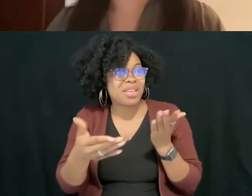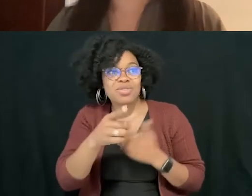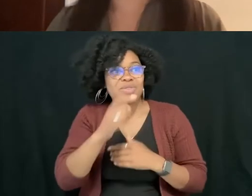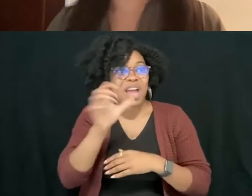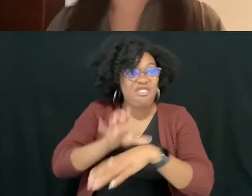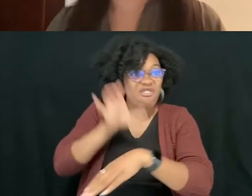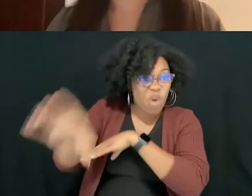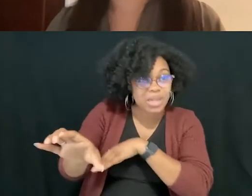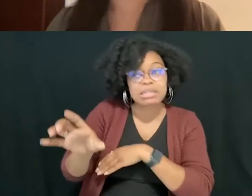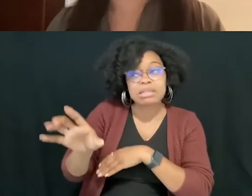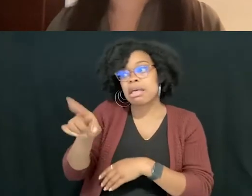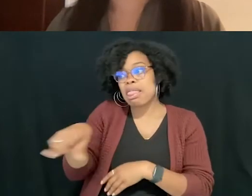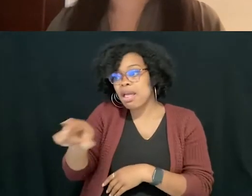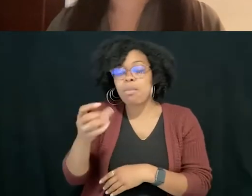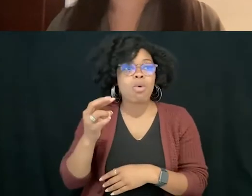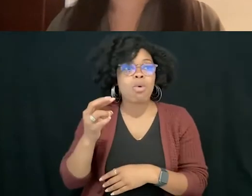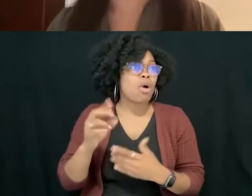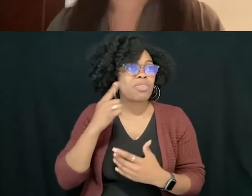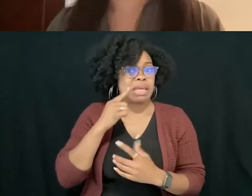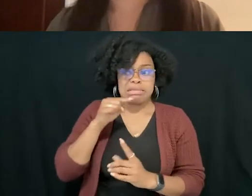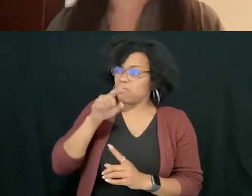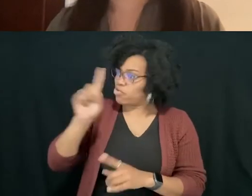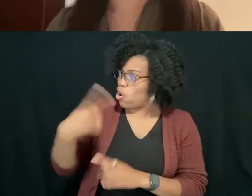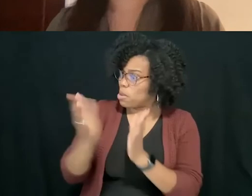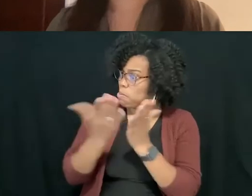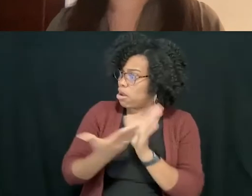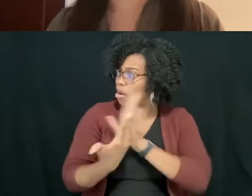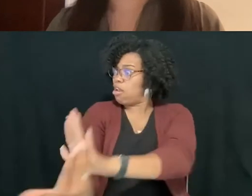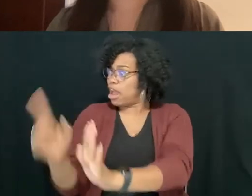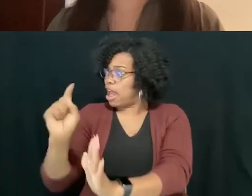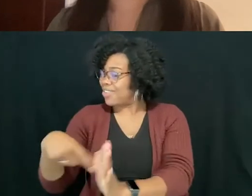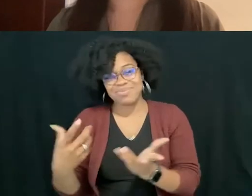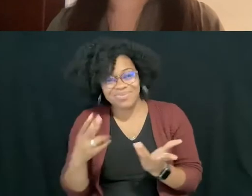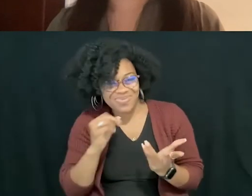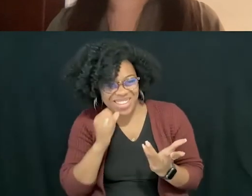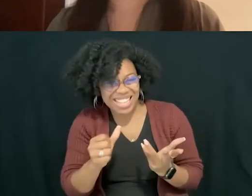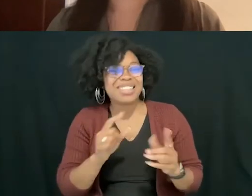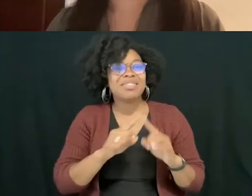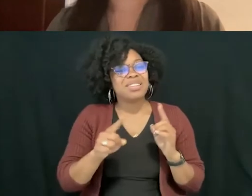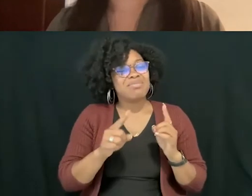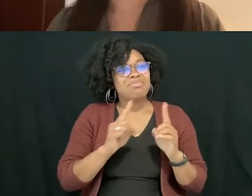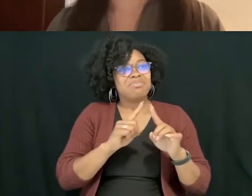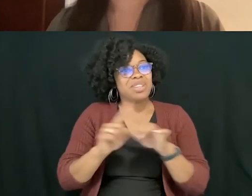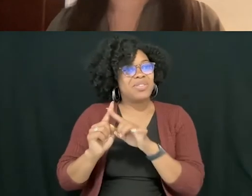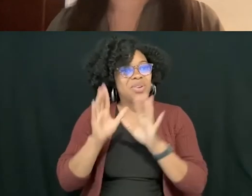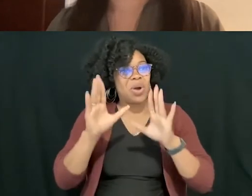or thinking that that has to be the only way. And so some great examples are, there are videos, a lot of